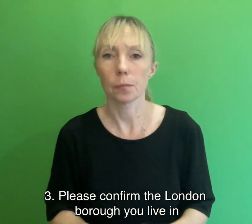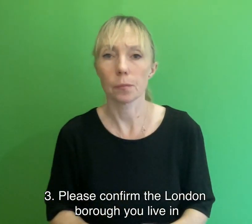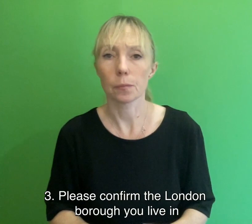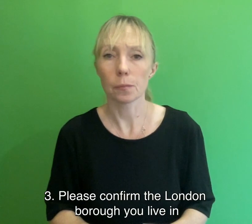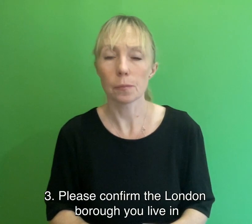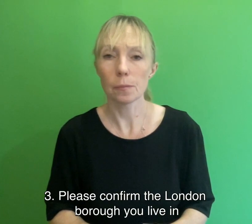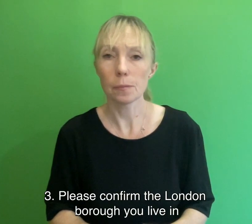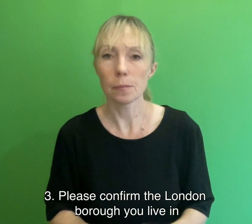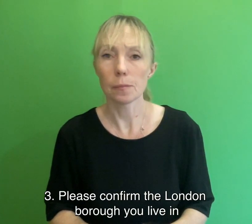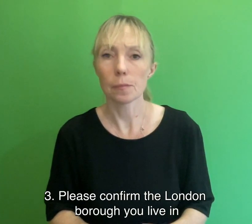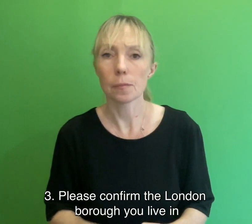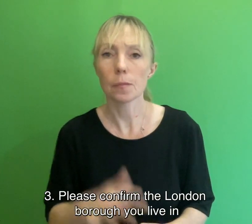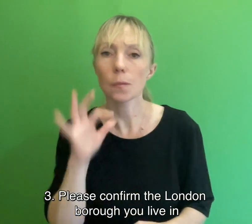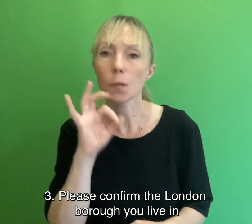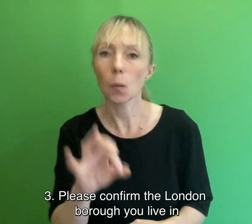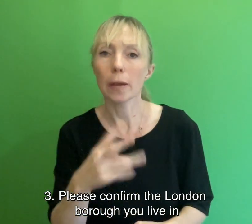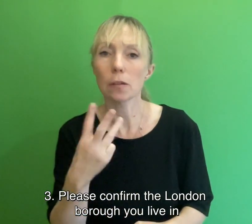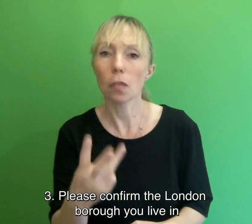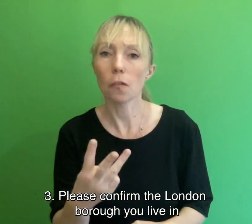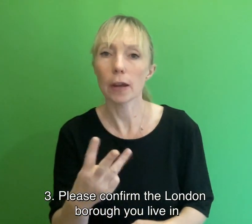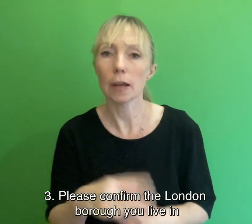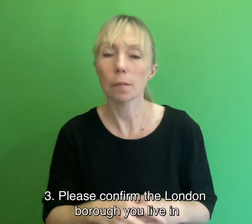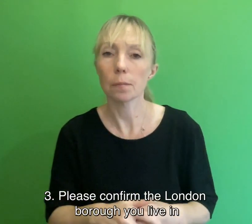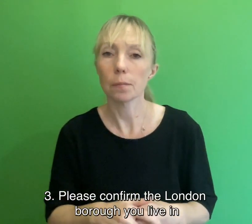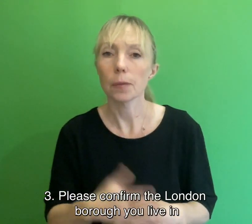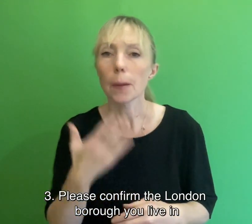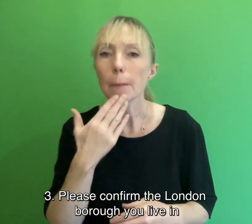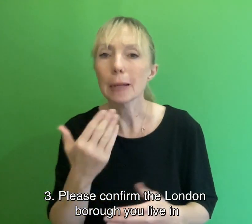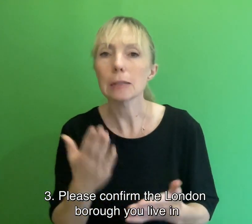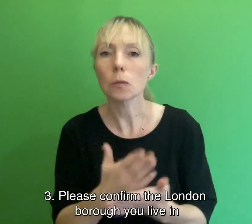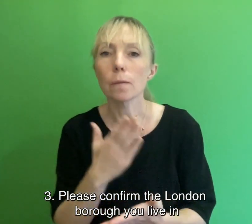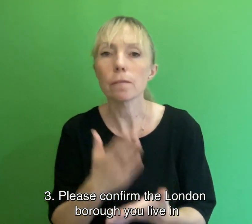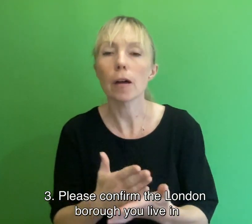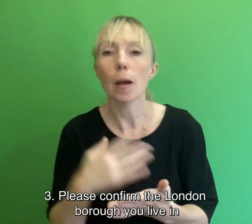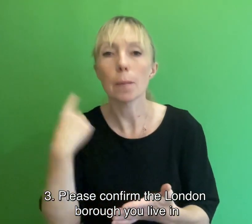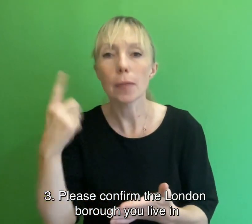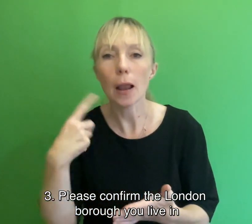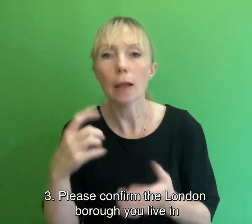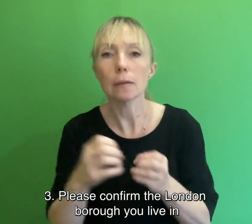Question 3 Please confirm the London borough you live in